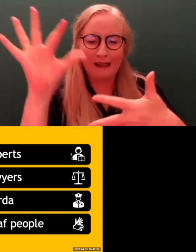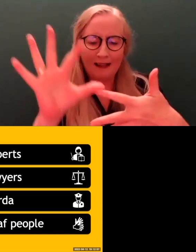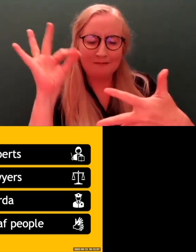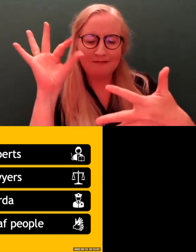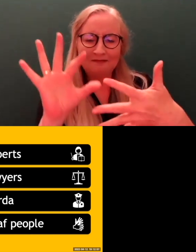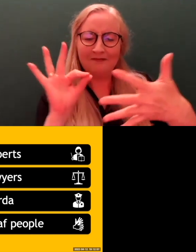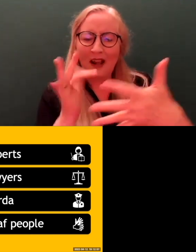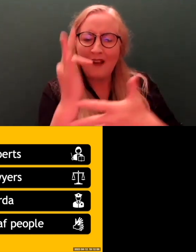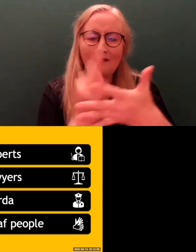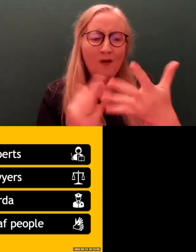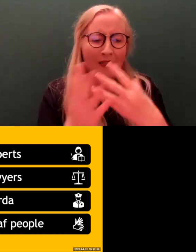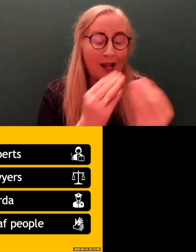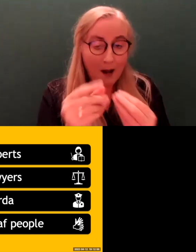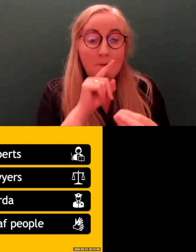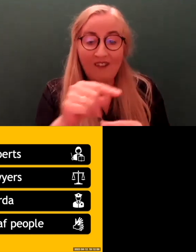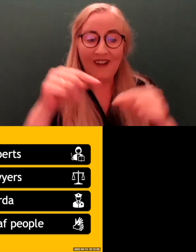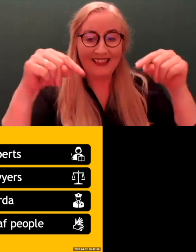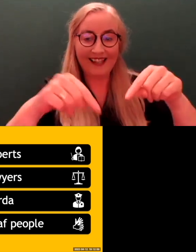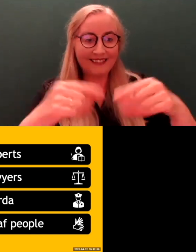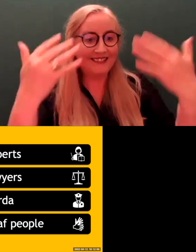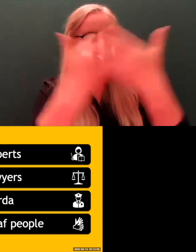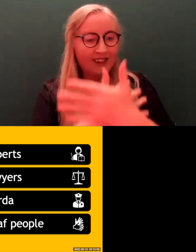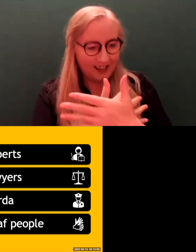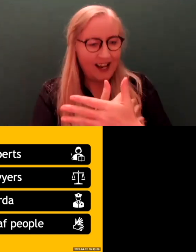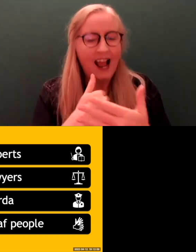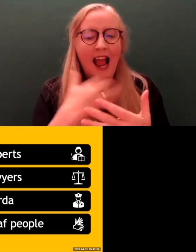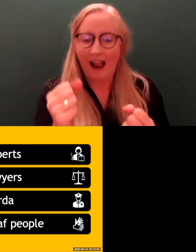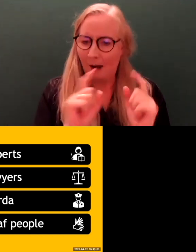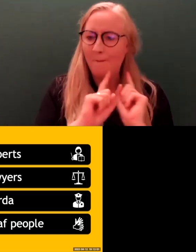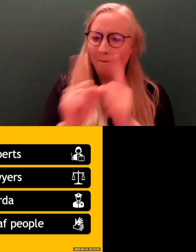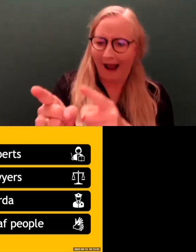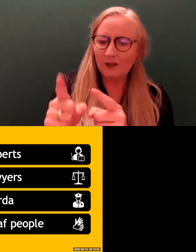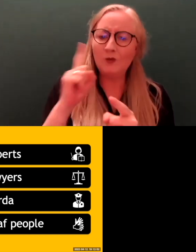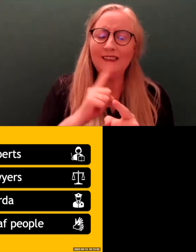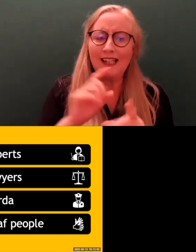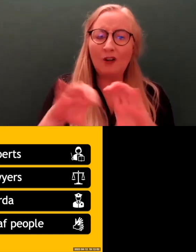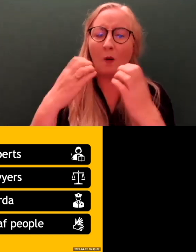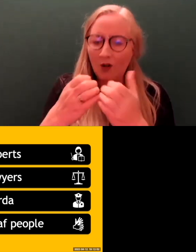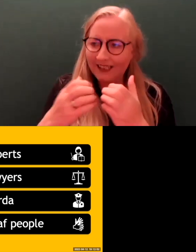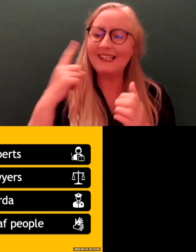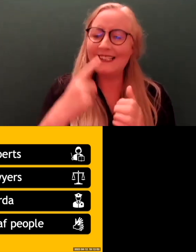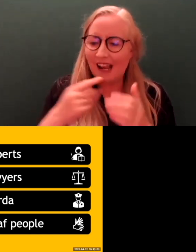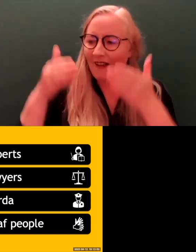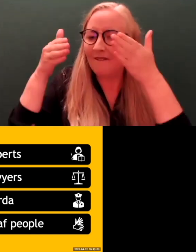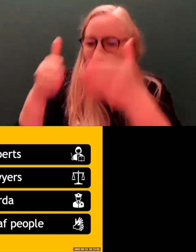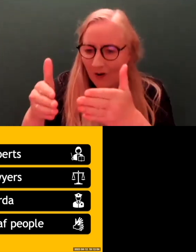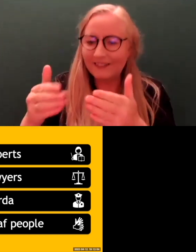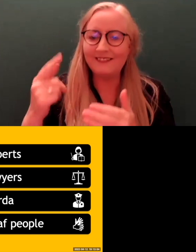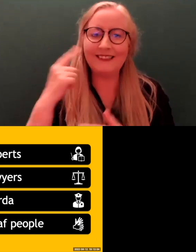But for the purpose of this, because I'm bringing it back to the Deaf community, there will be that focus on Deaf people. And what I